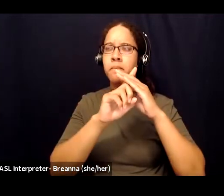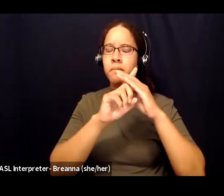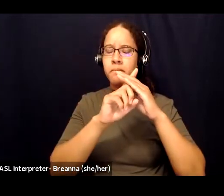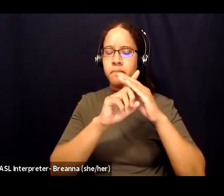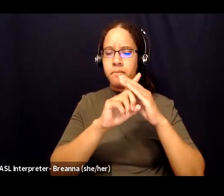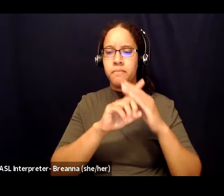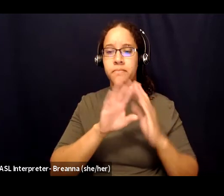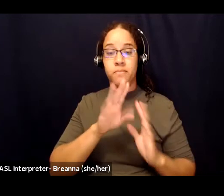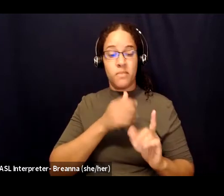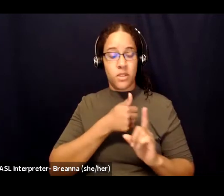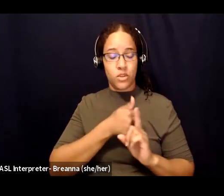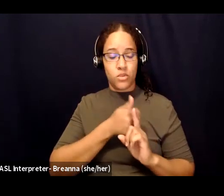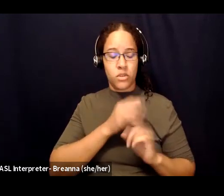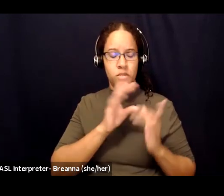and spoke lovingly to it.